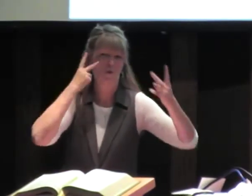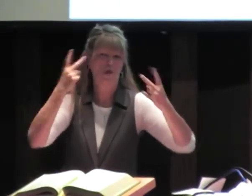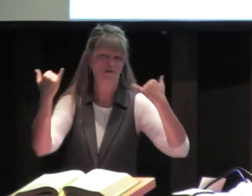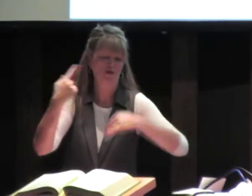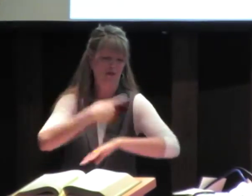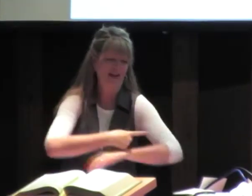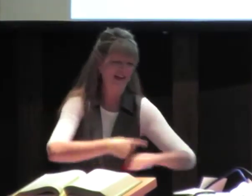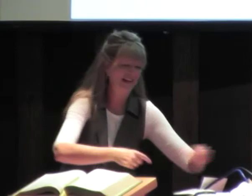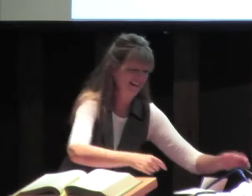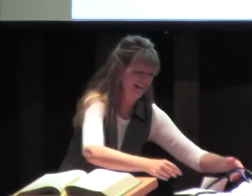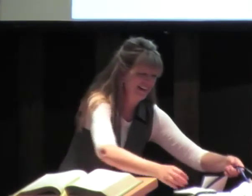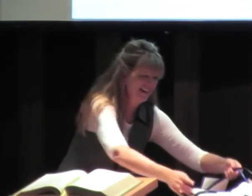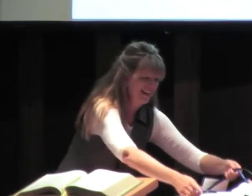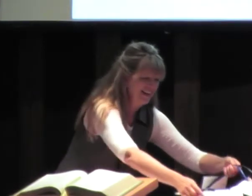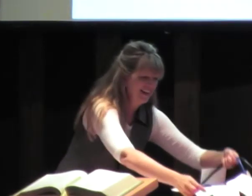I'm going to use a visual today. Okay.